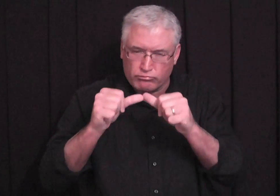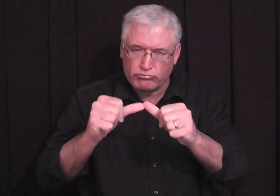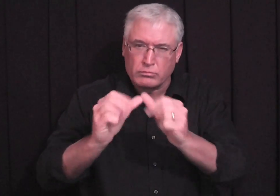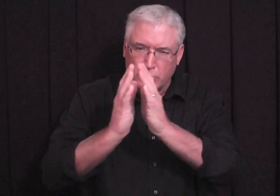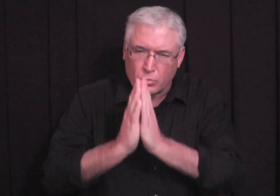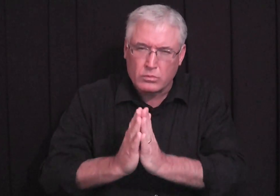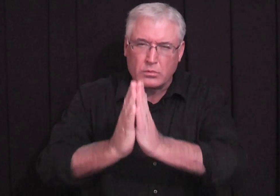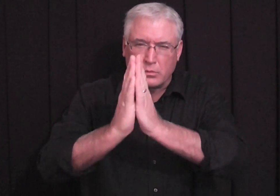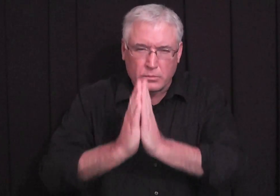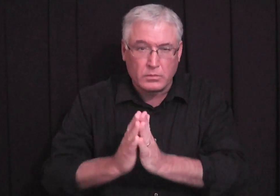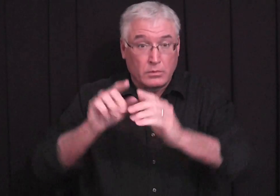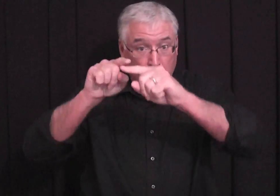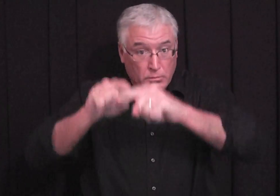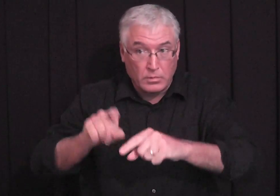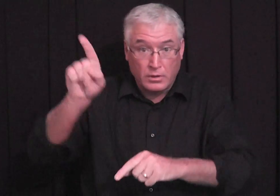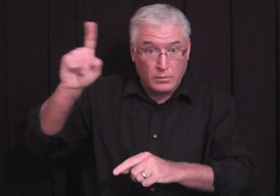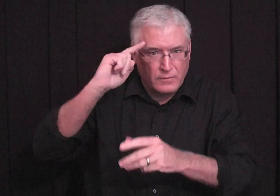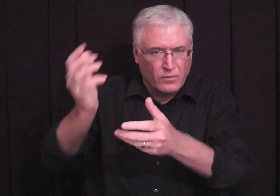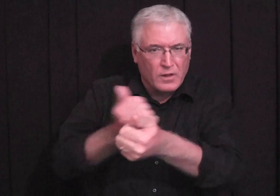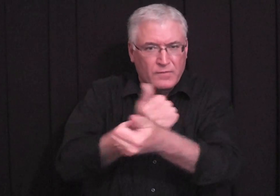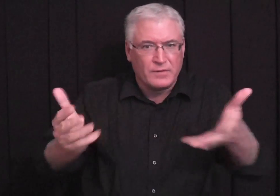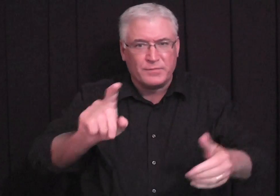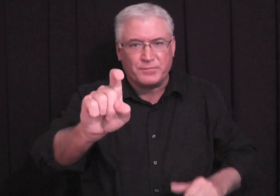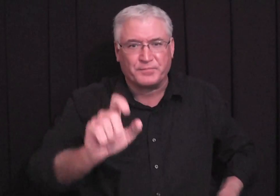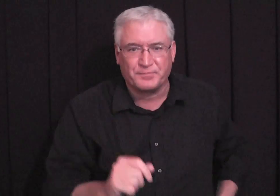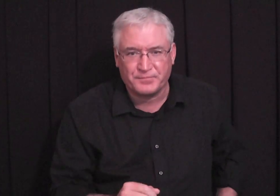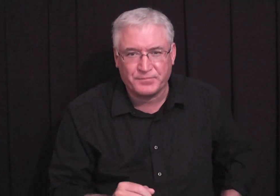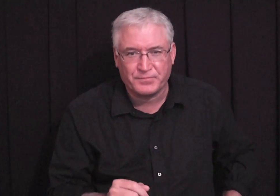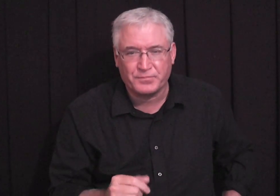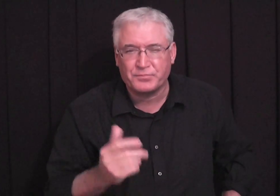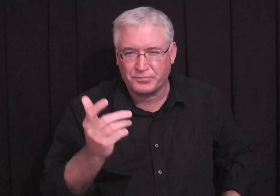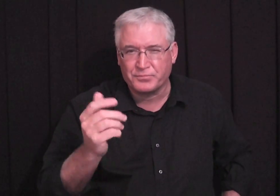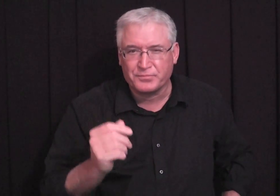to continuously pray in prayer and depending on the Lord for everything.